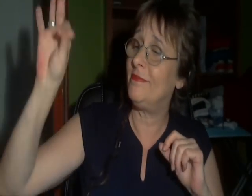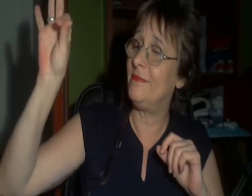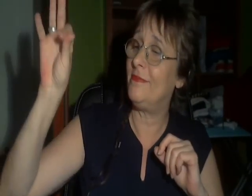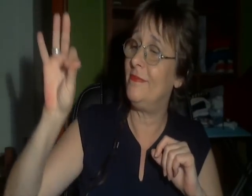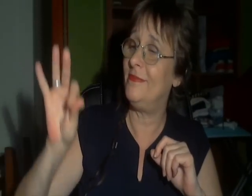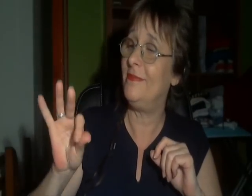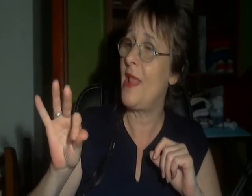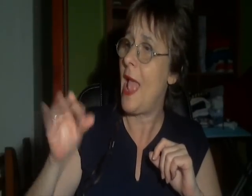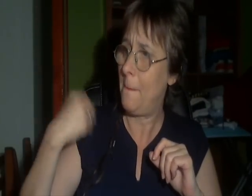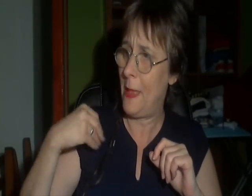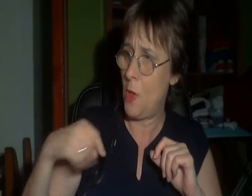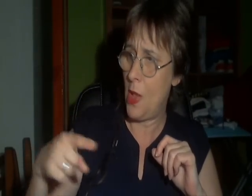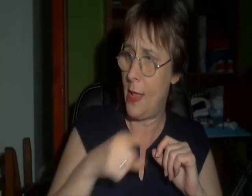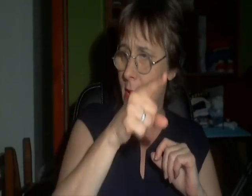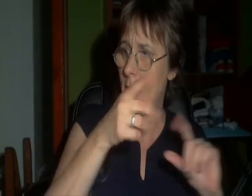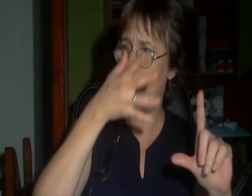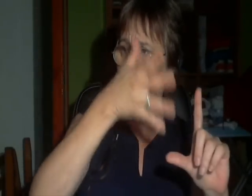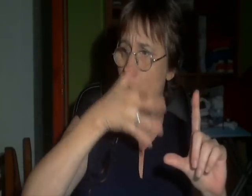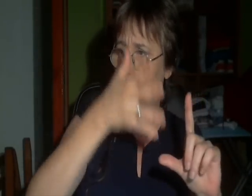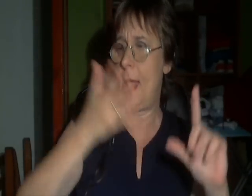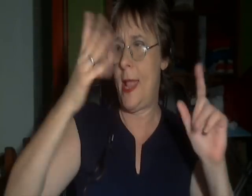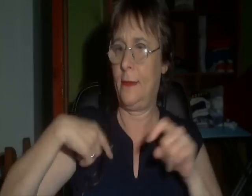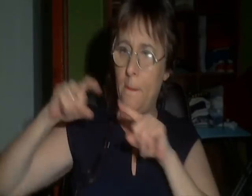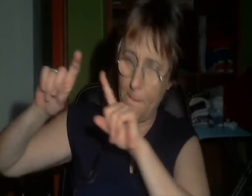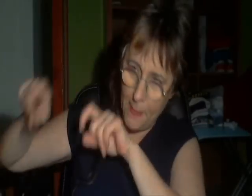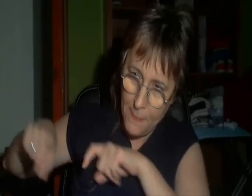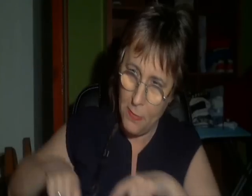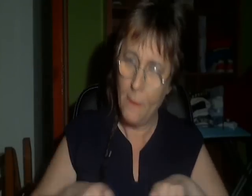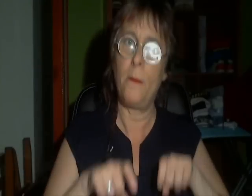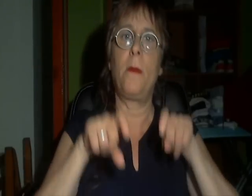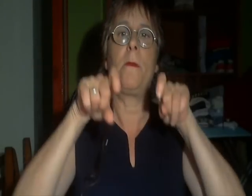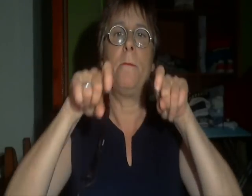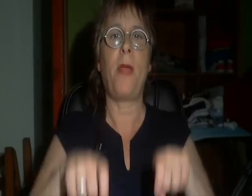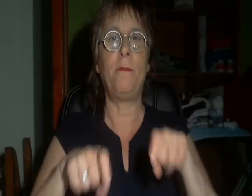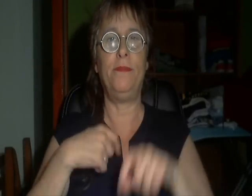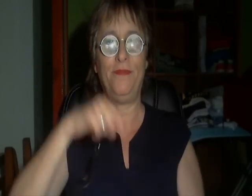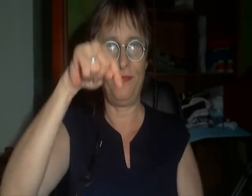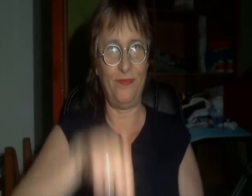Oh yeah, Superfly and Cut were just the way it's supposed to! DK, return!